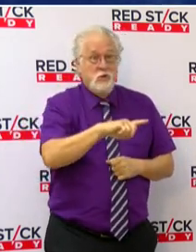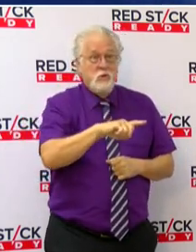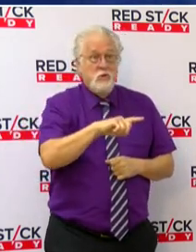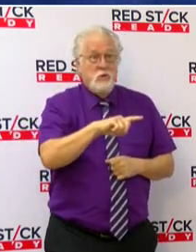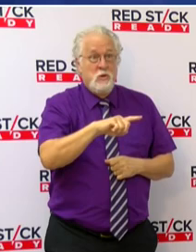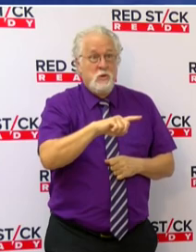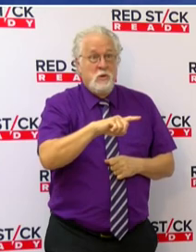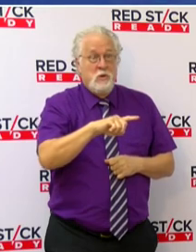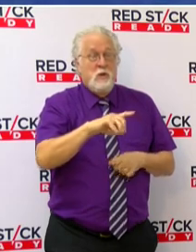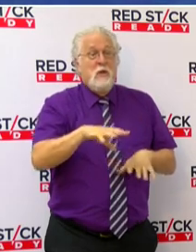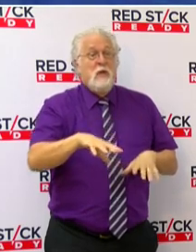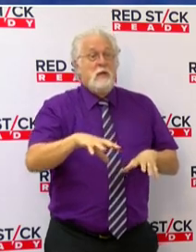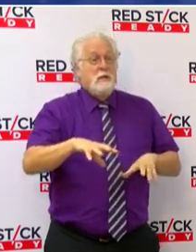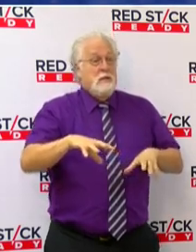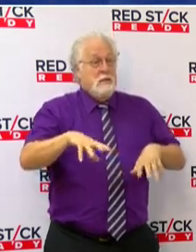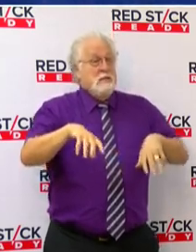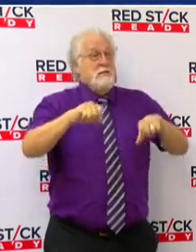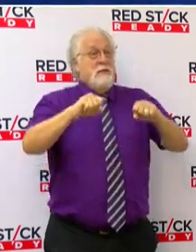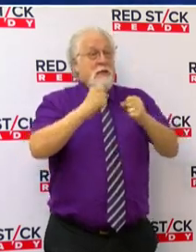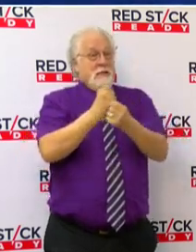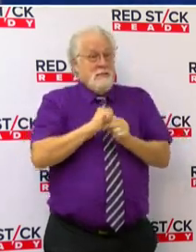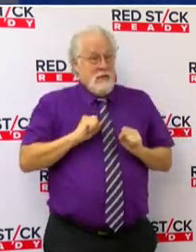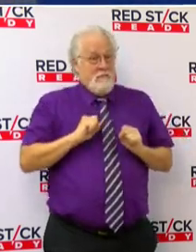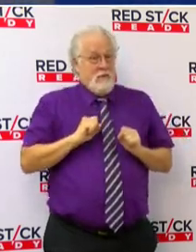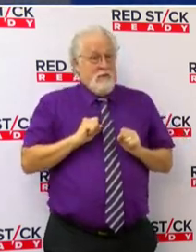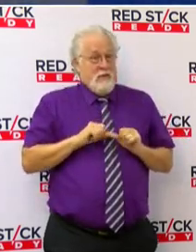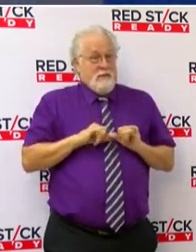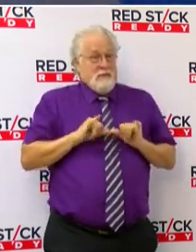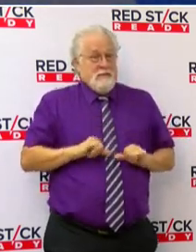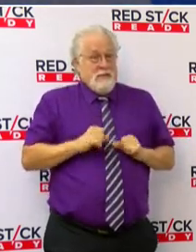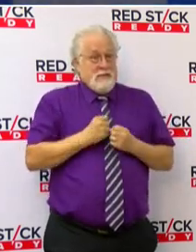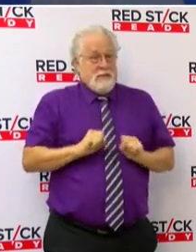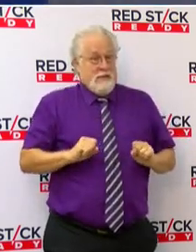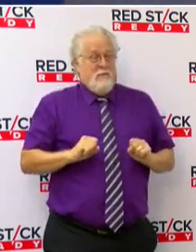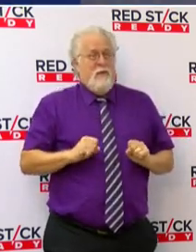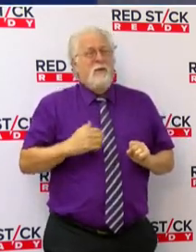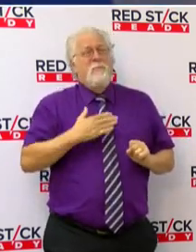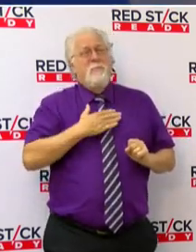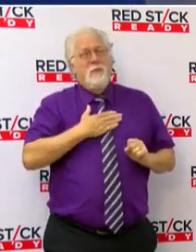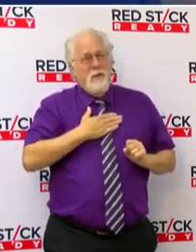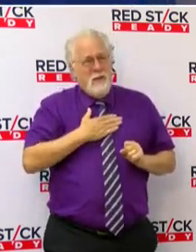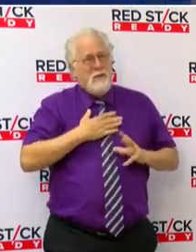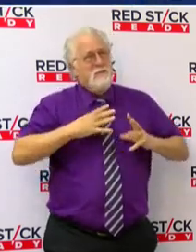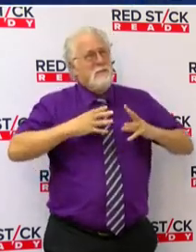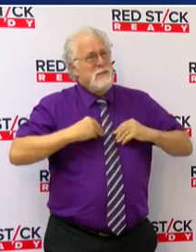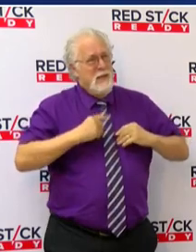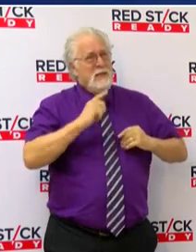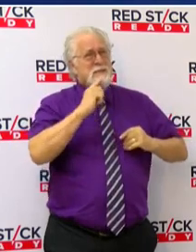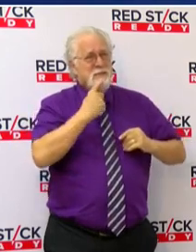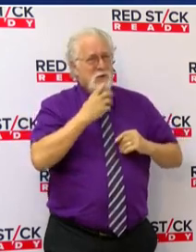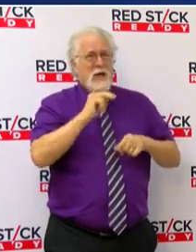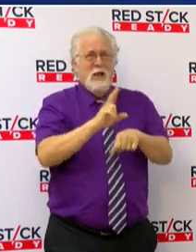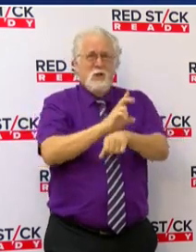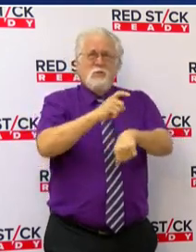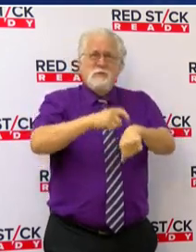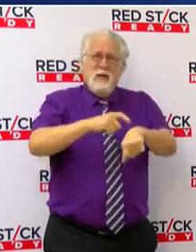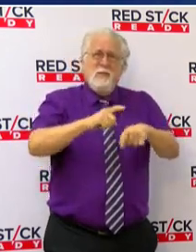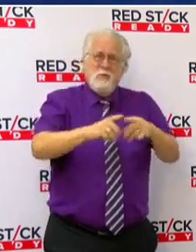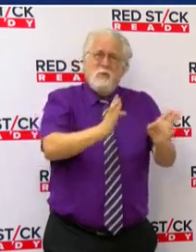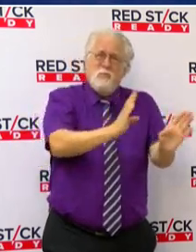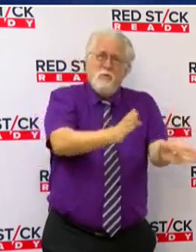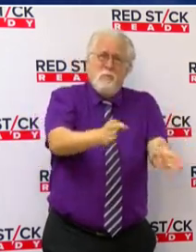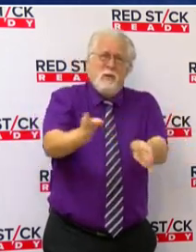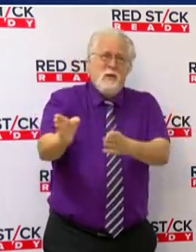take safety and be safe. Please take this seriously and use this time to prepare.